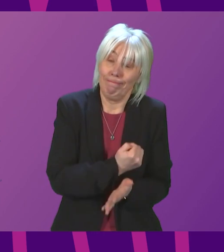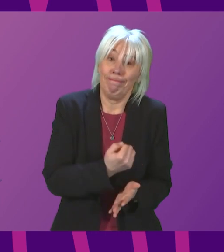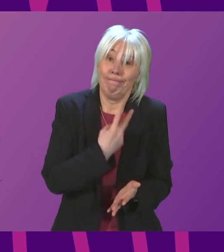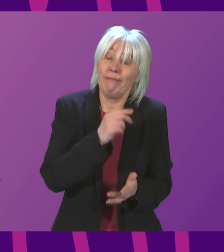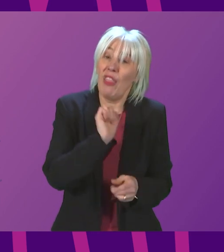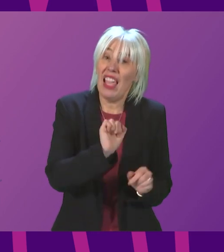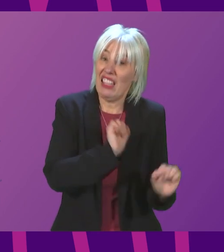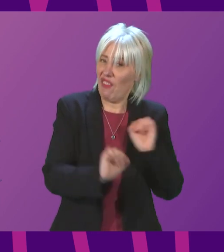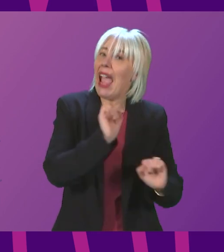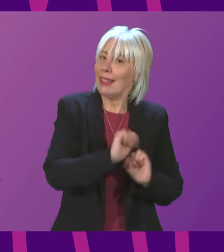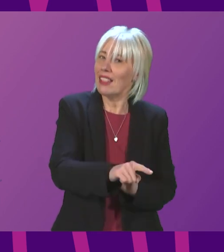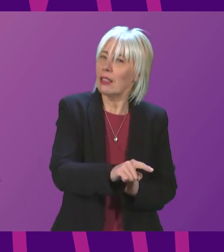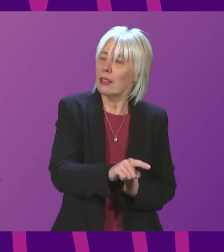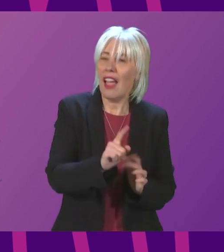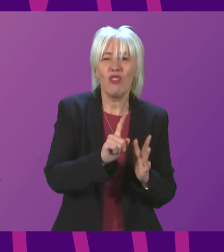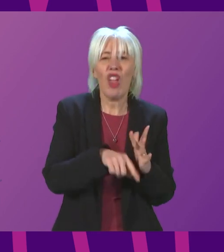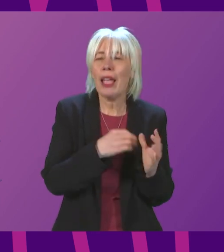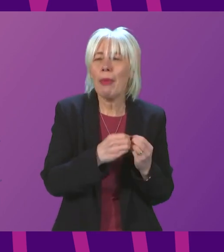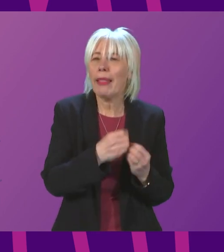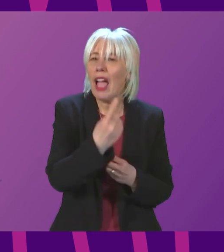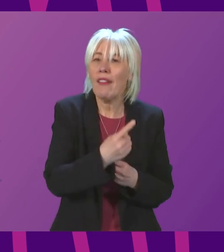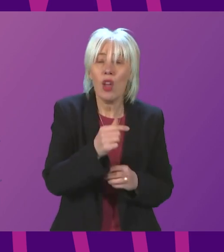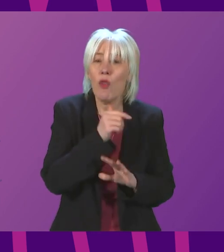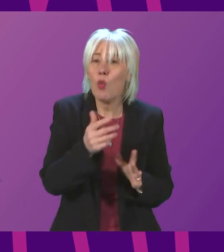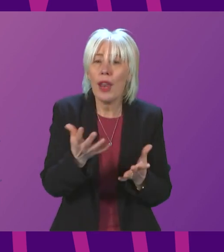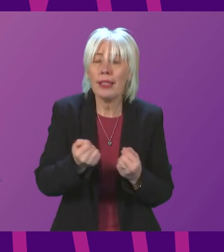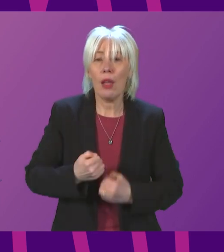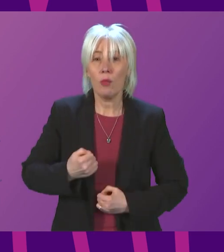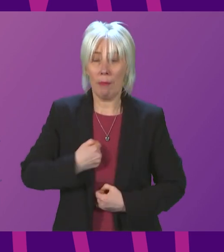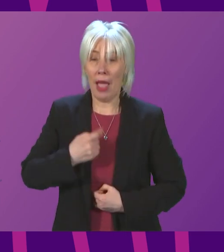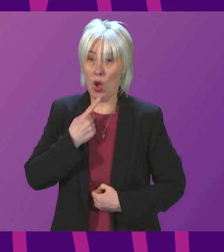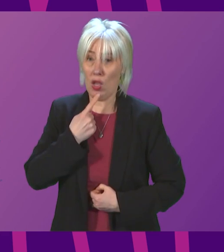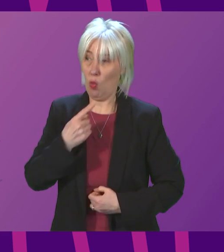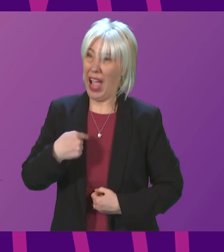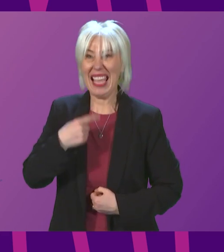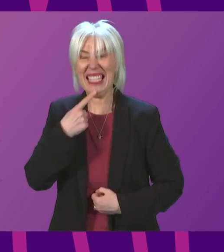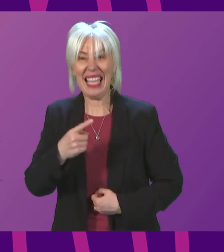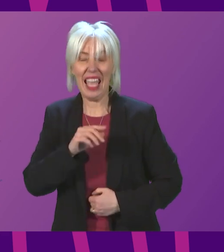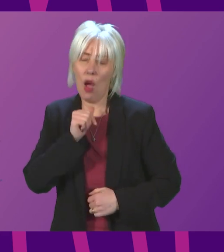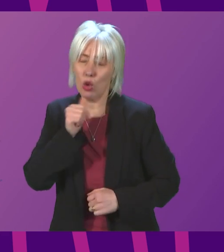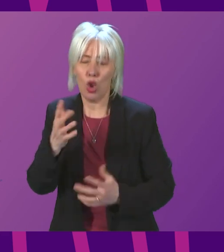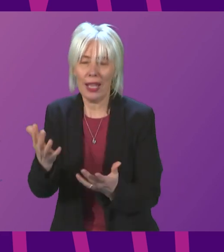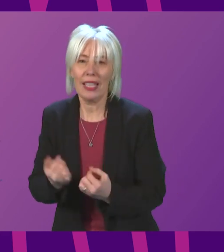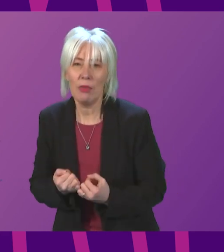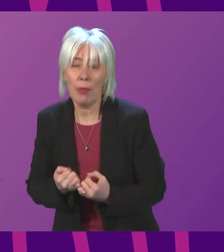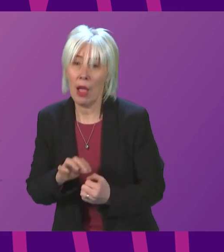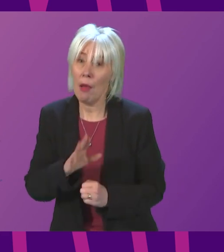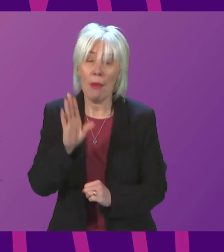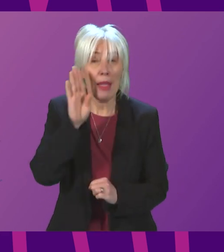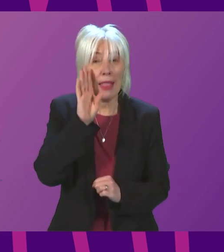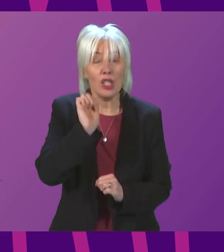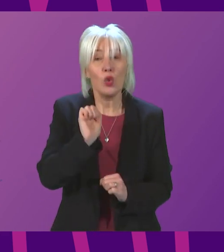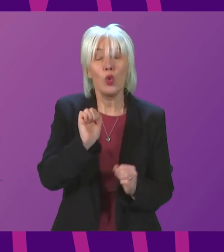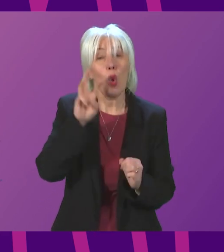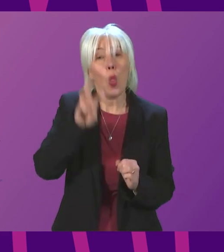do defend. And if Jackie Bailey is not prepared to take my word for how unacceptable that is, perhaps she would listen to the Welsh First Minister,